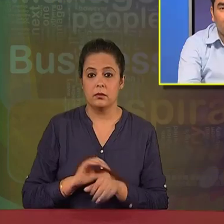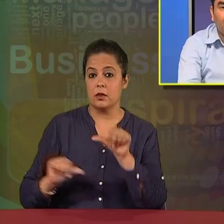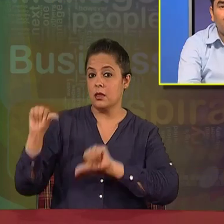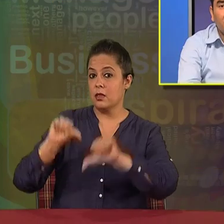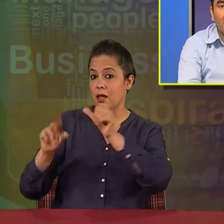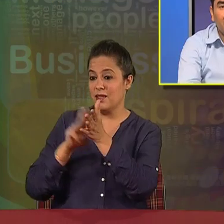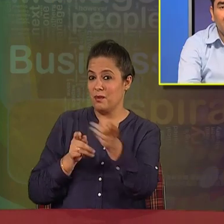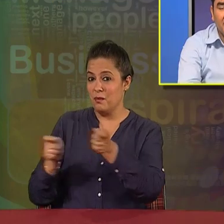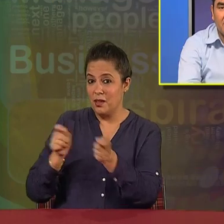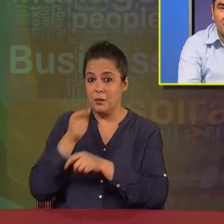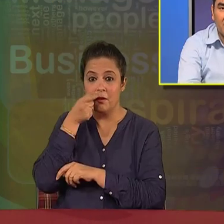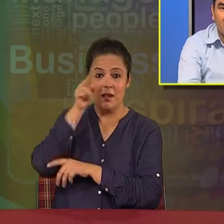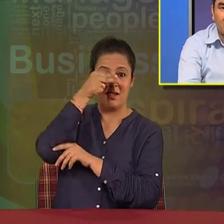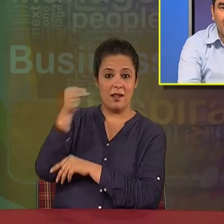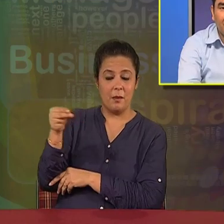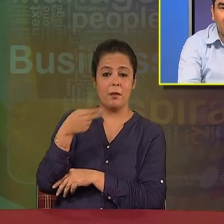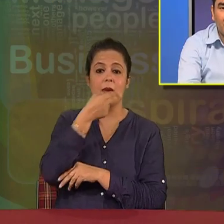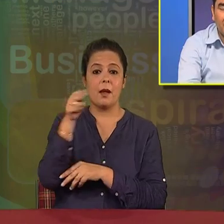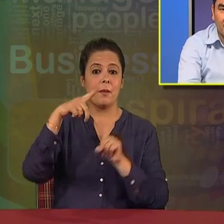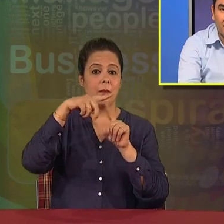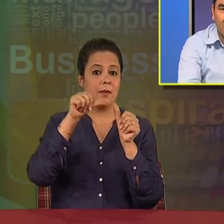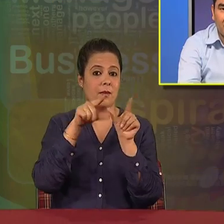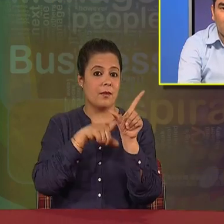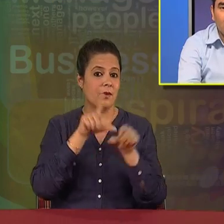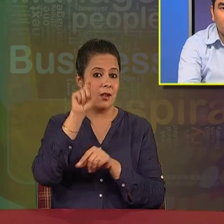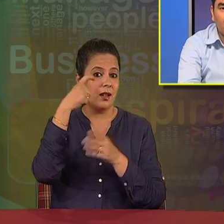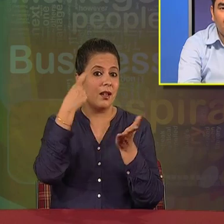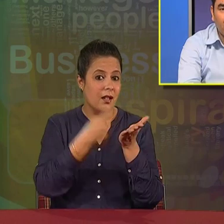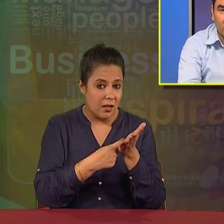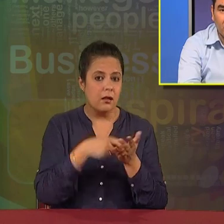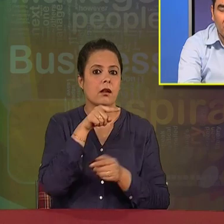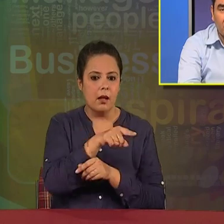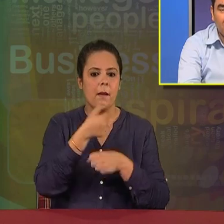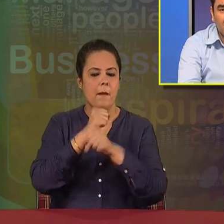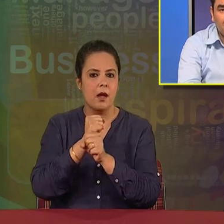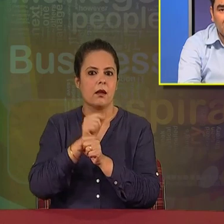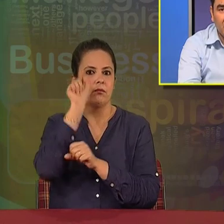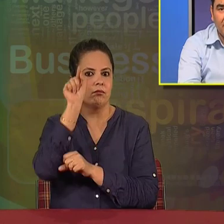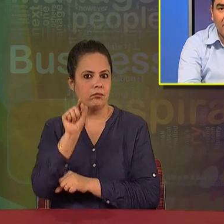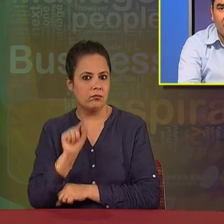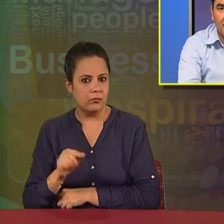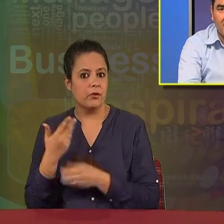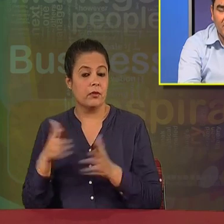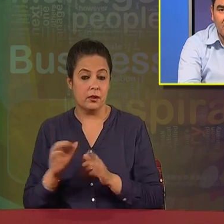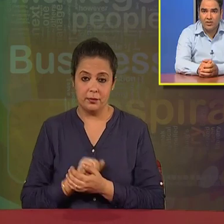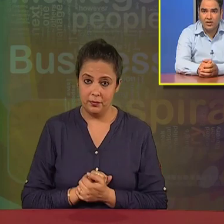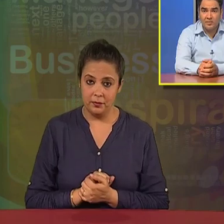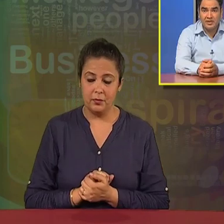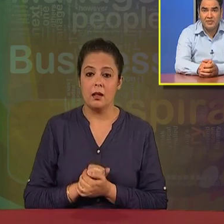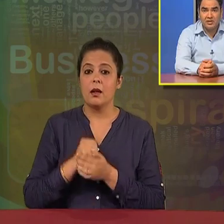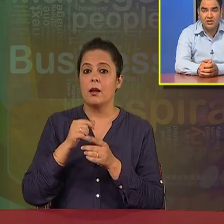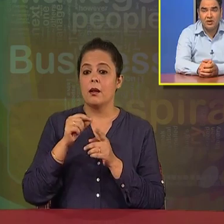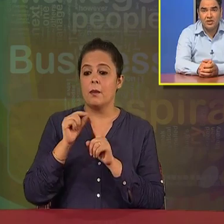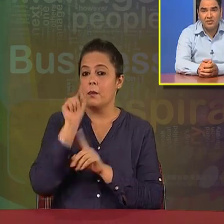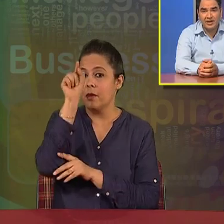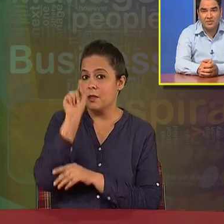The father of scientific management, Mr. F. W. Taylor, has also propound the principles in the field of management. The